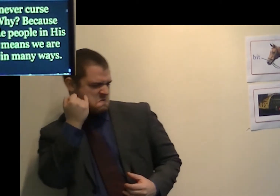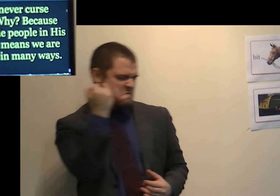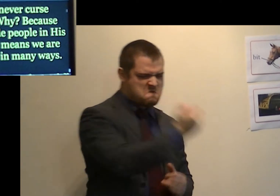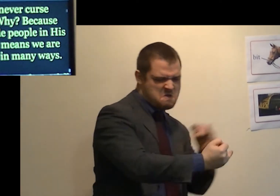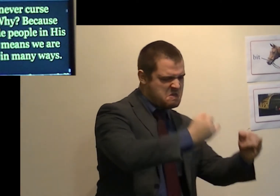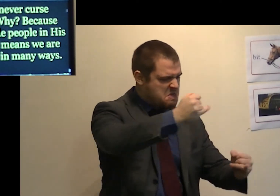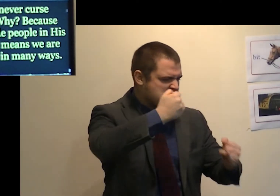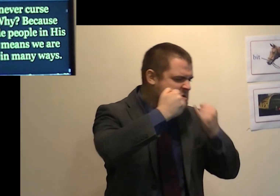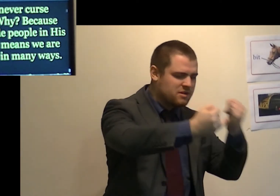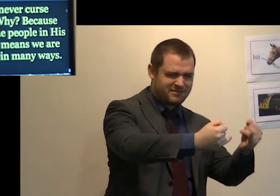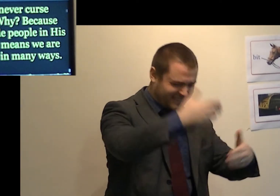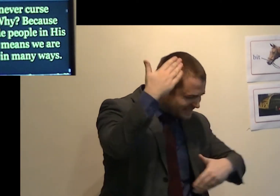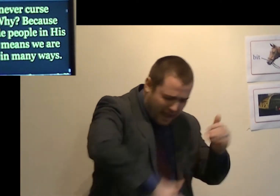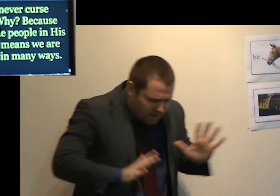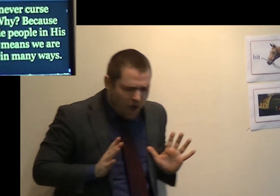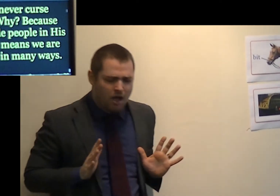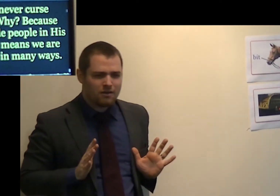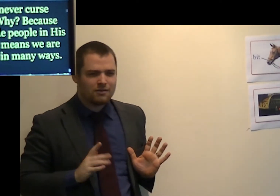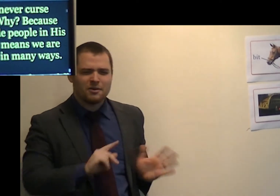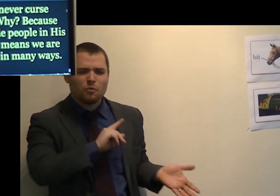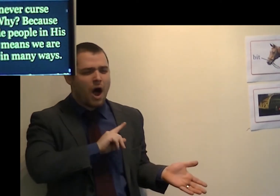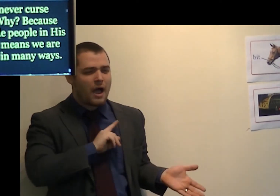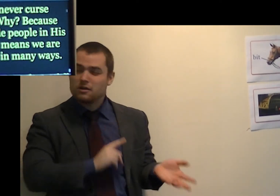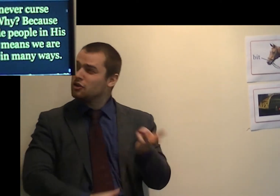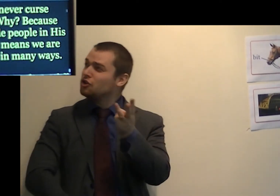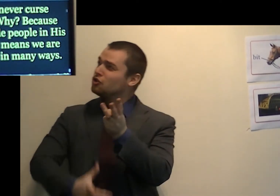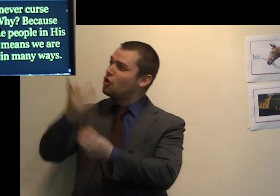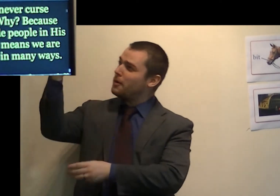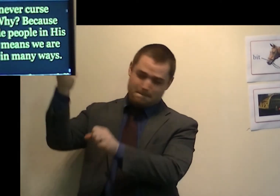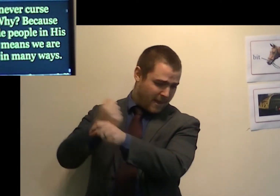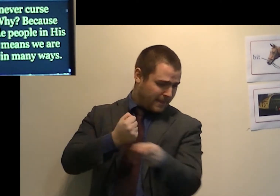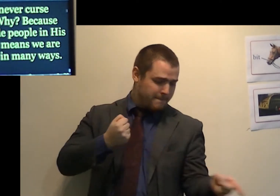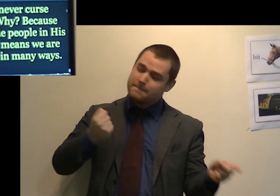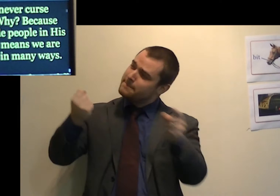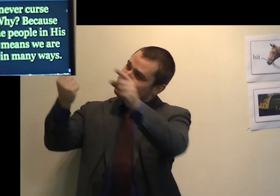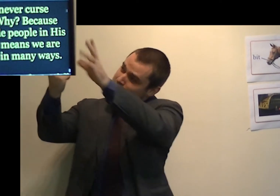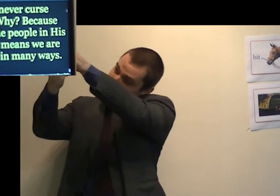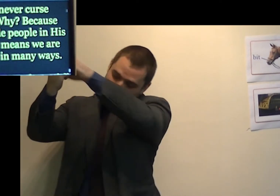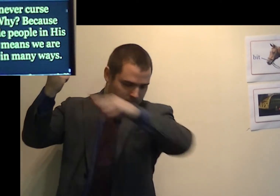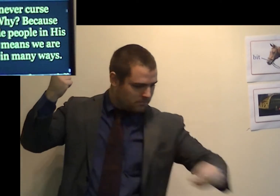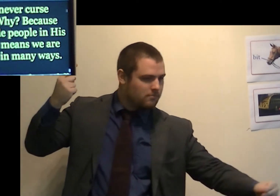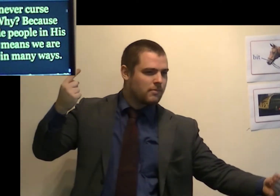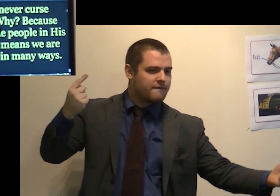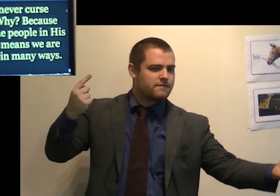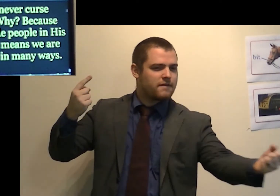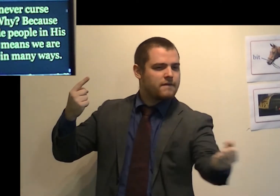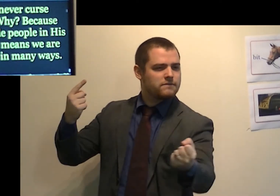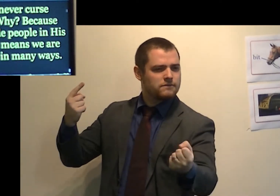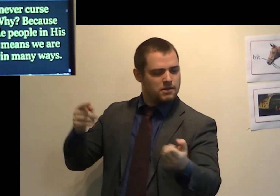Why? Because God made people in His image. means we are like